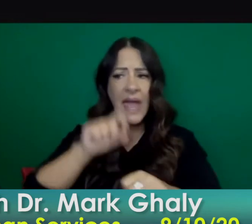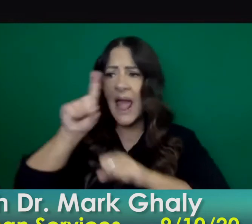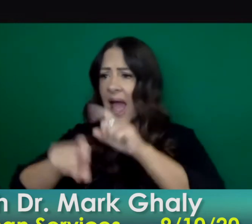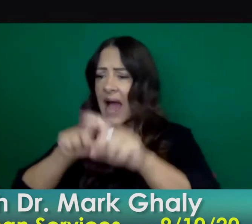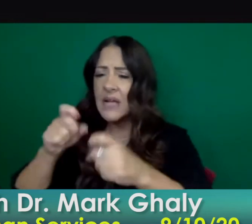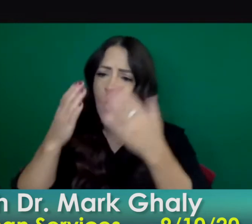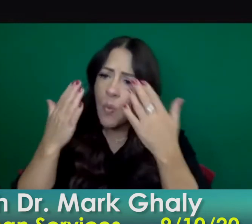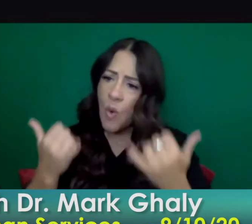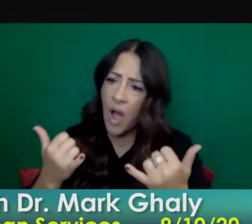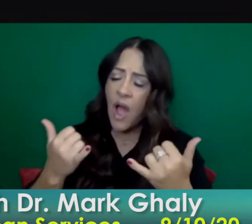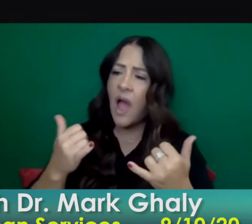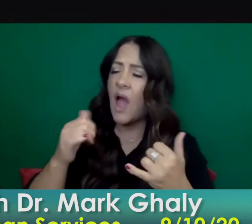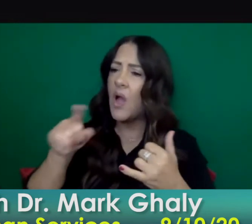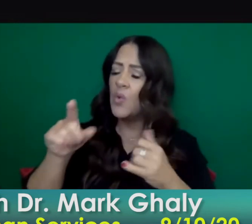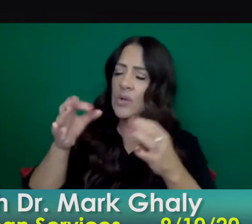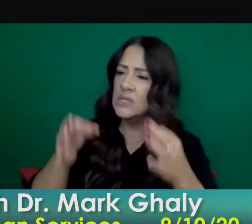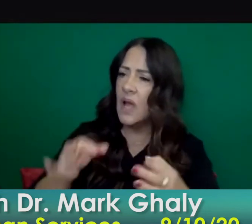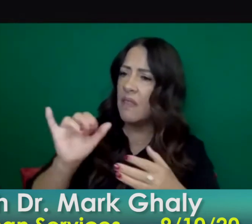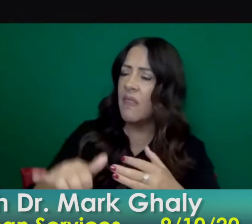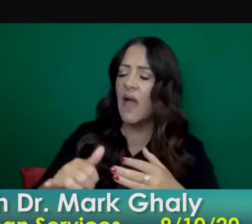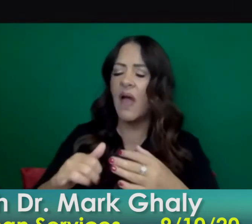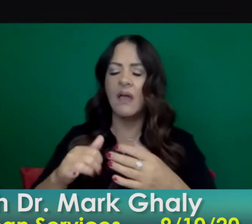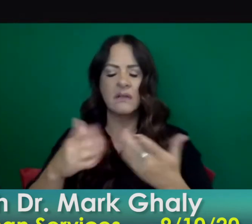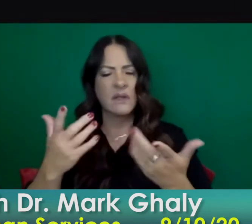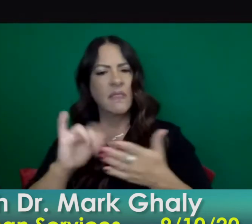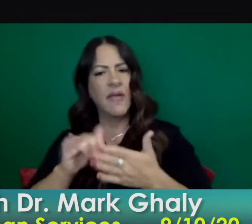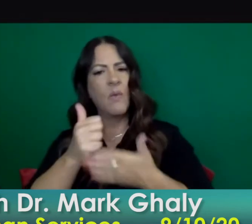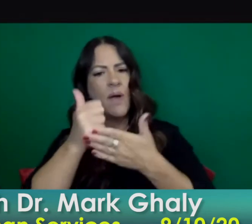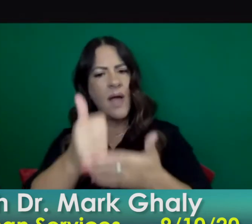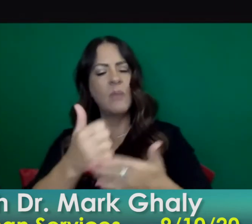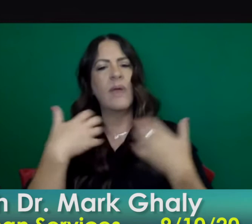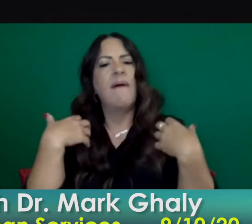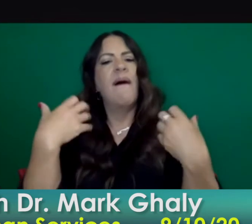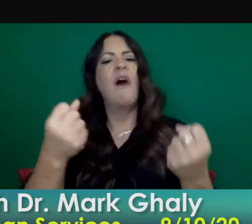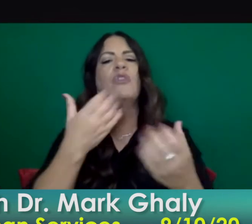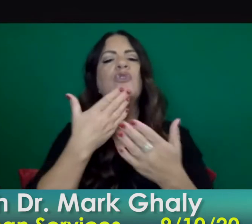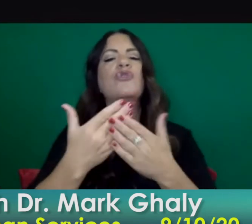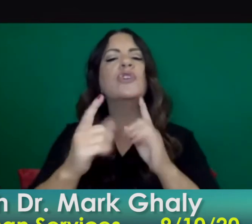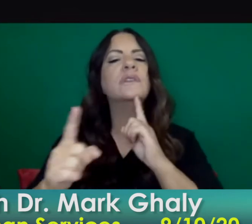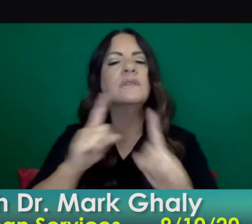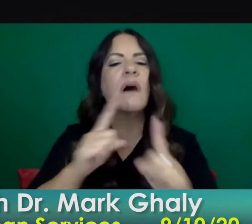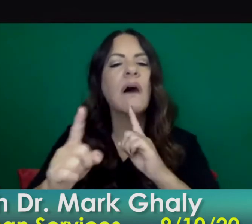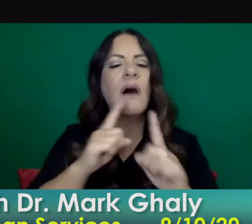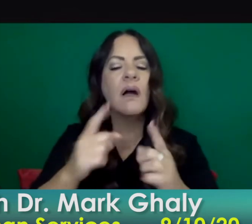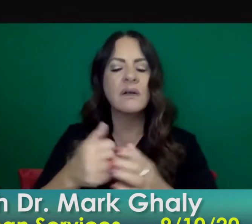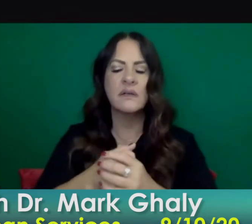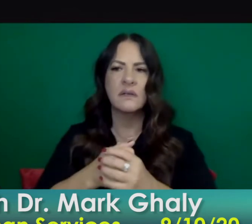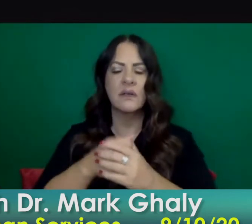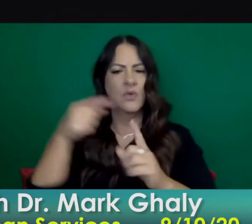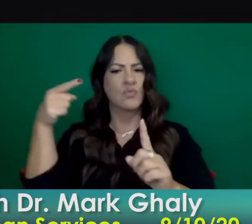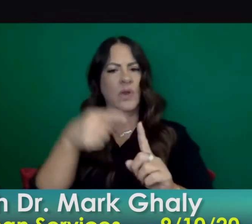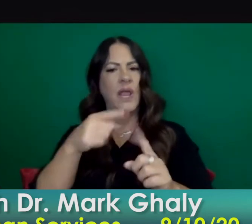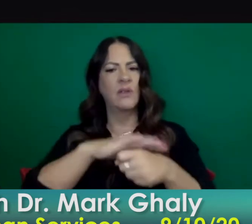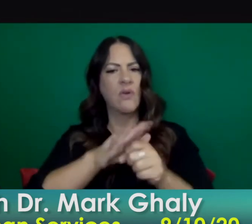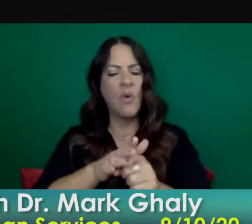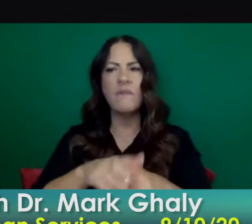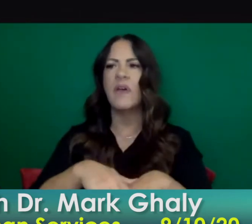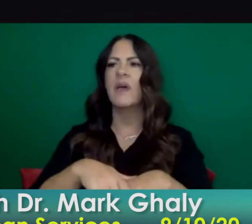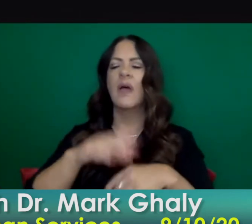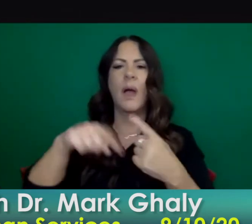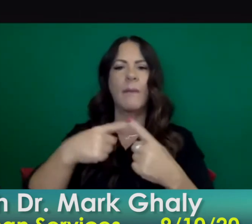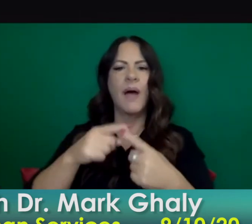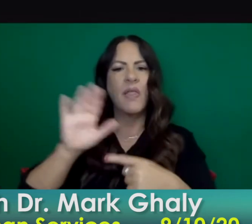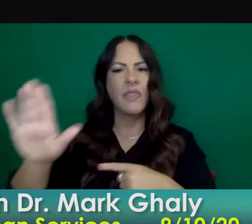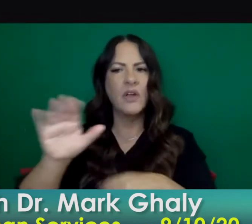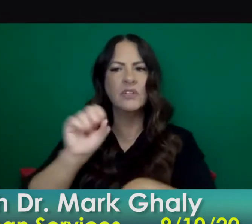that and i think that healthy dialogue not only supports the role and the expertise that they bring but allows them to do their